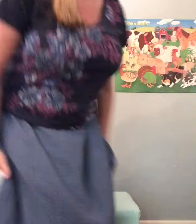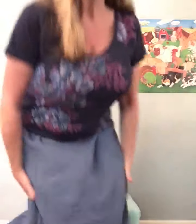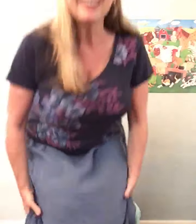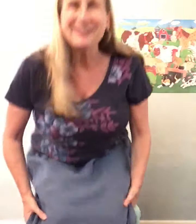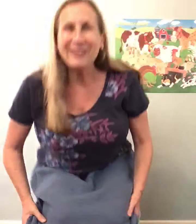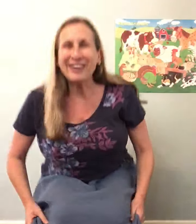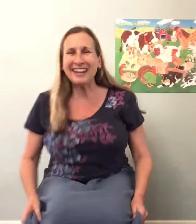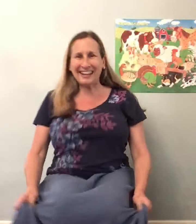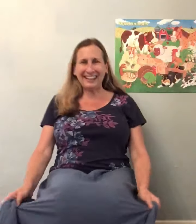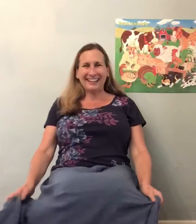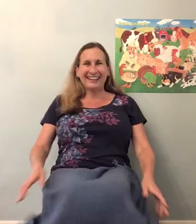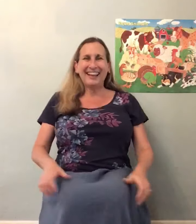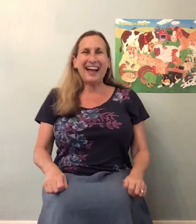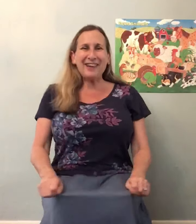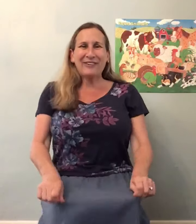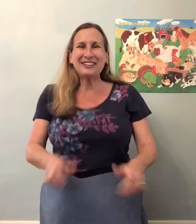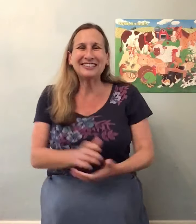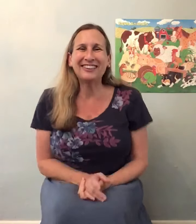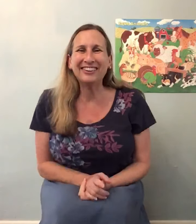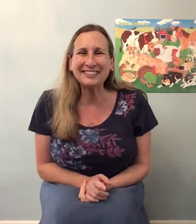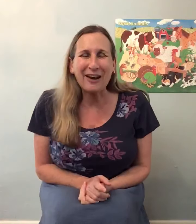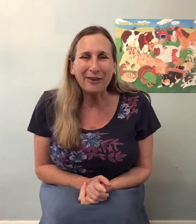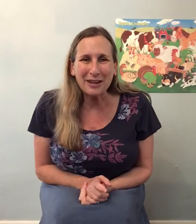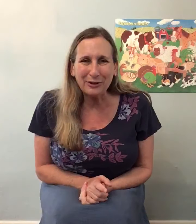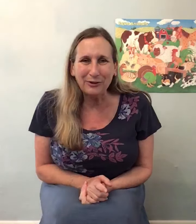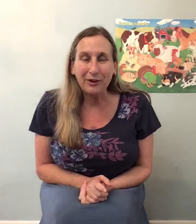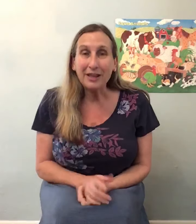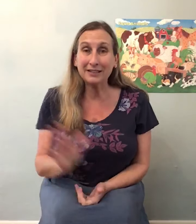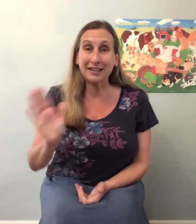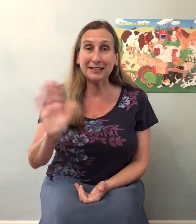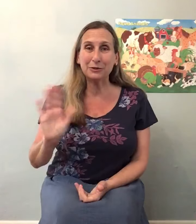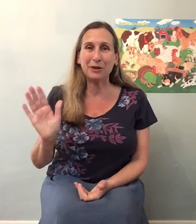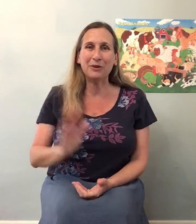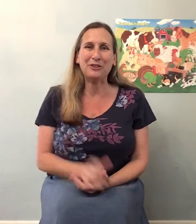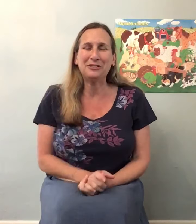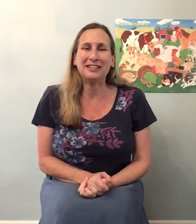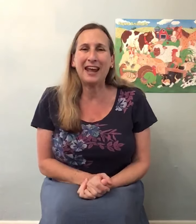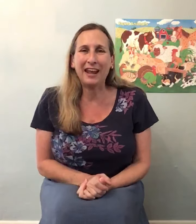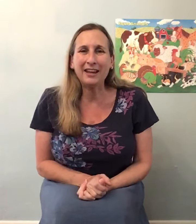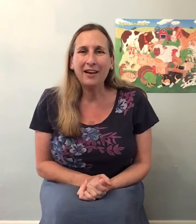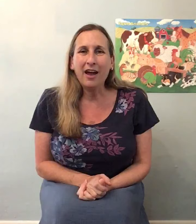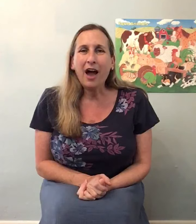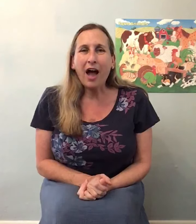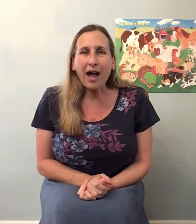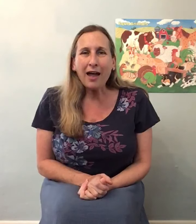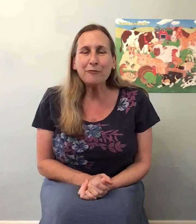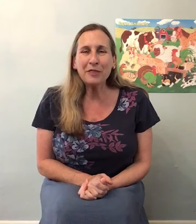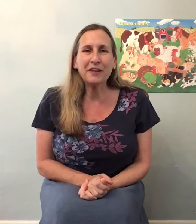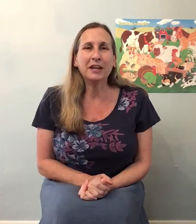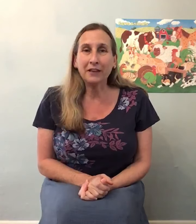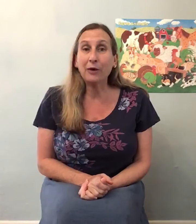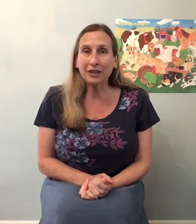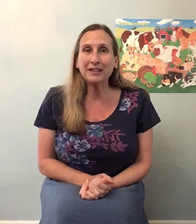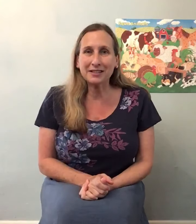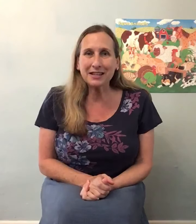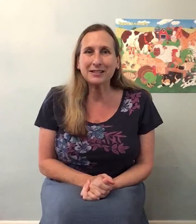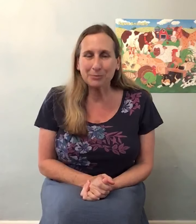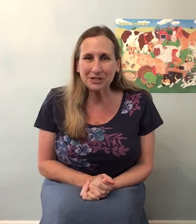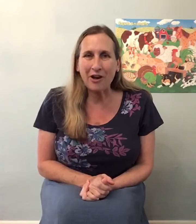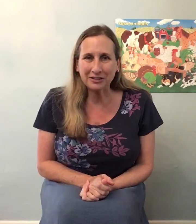Good morning! Hi boys and girls, how are you? It's nice to be with you today. I've been thinking that I would like to sing some songs